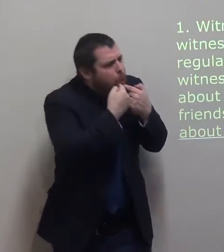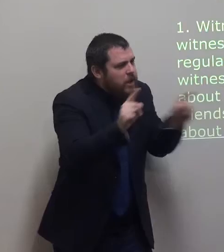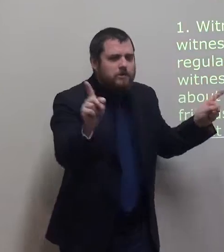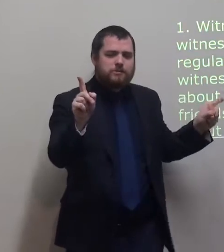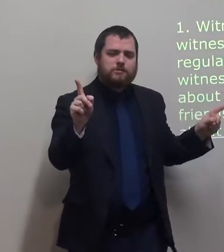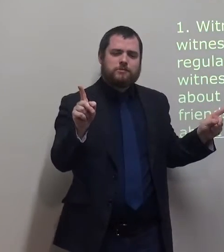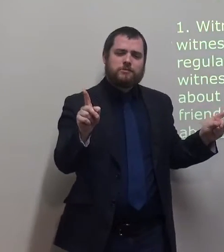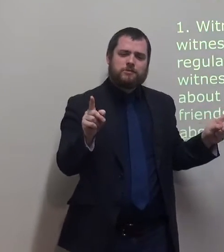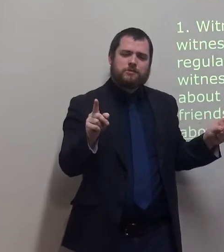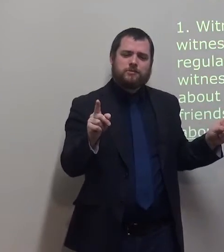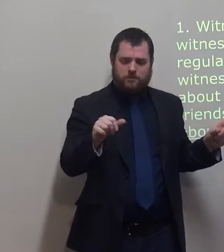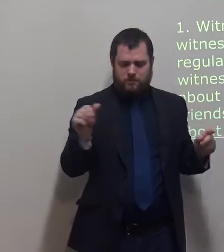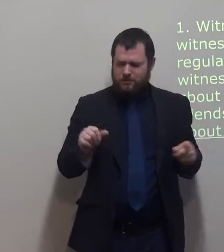I should pray for people regularly.